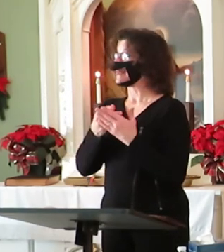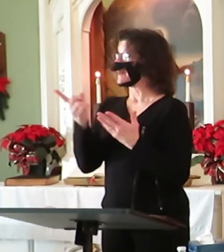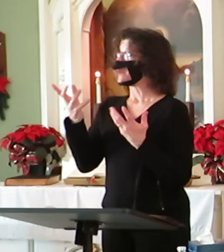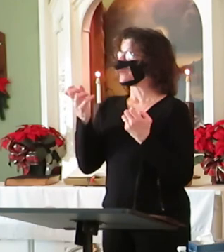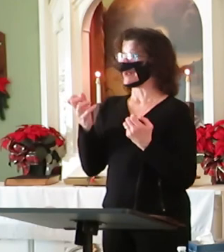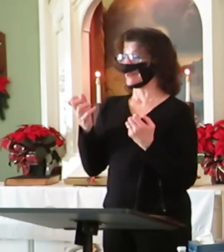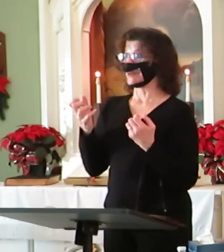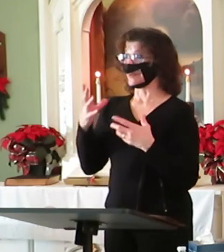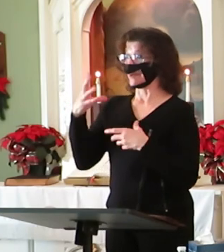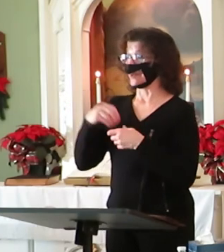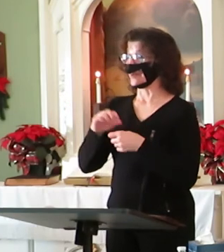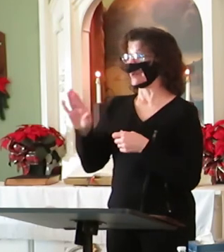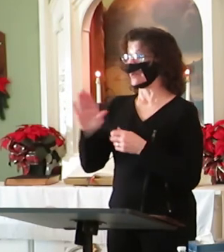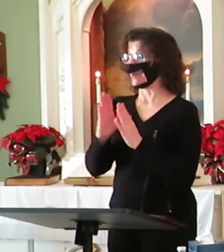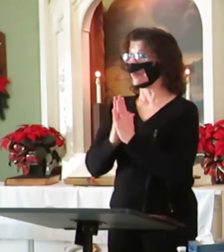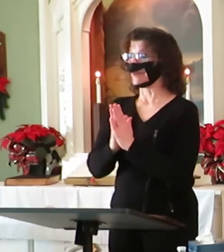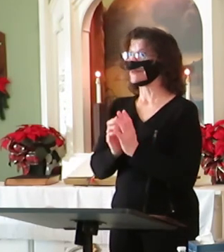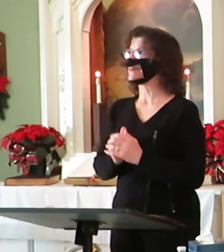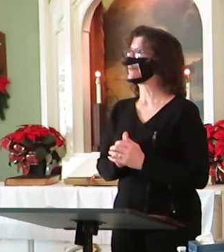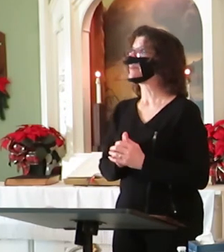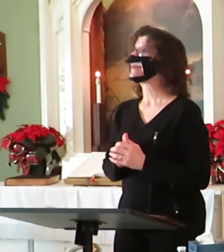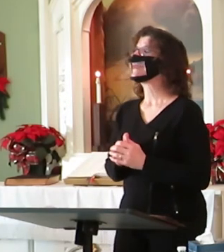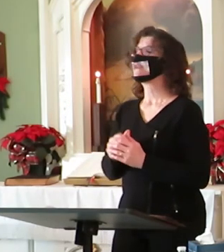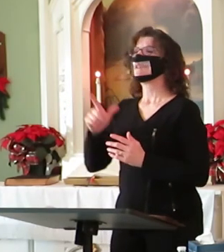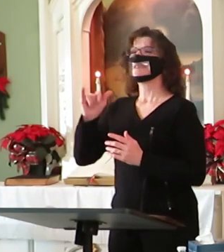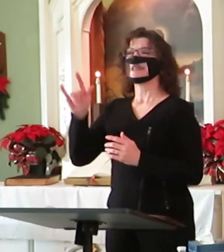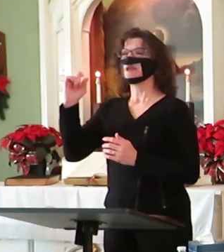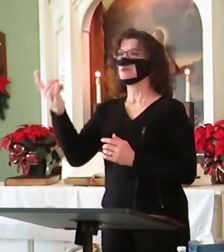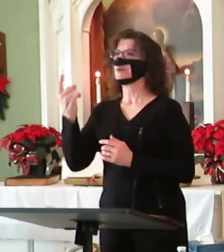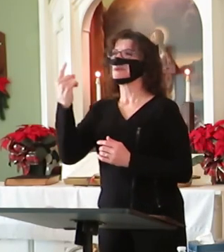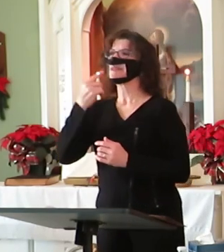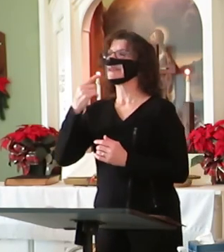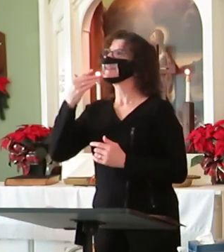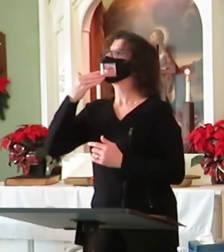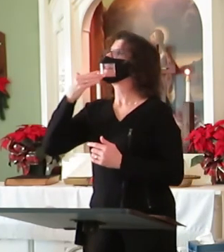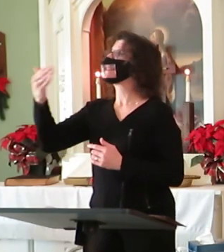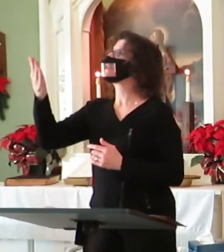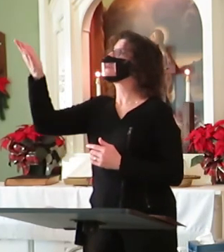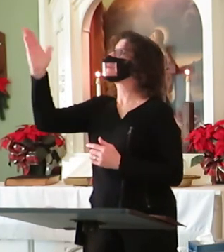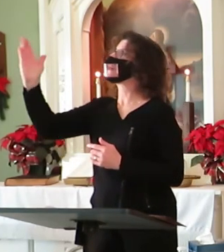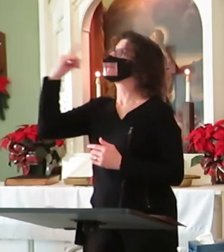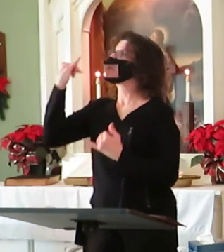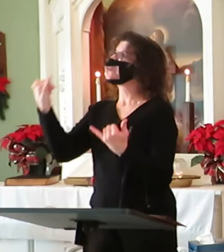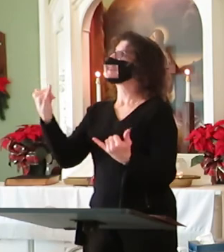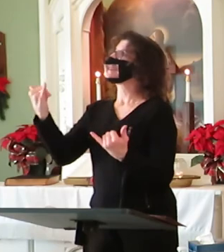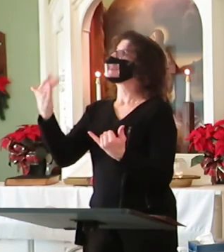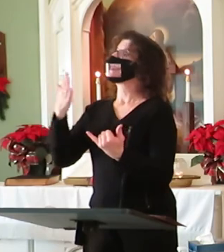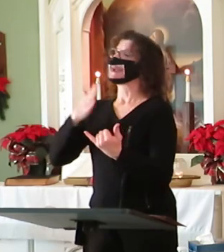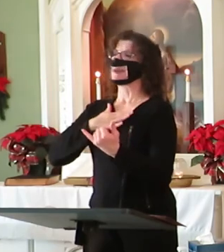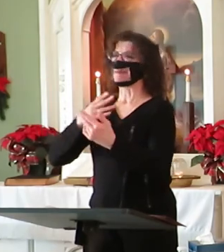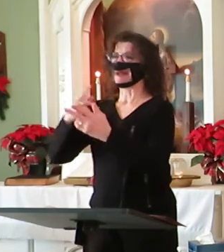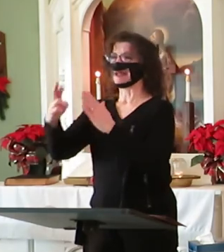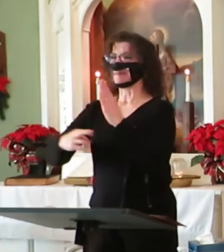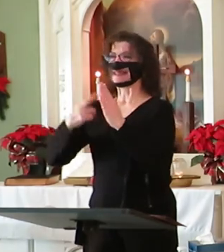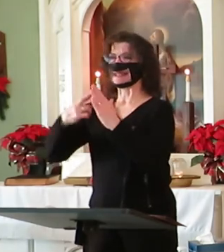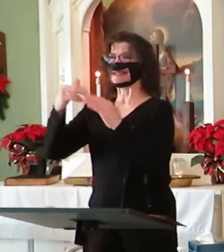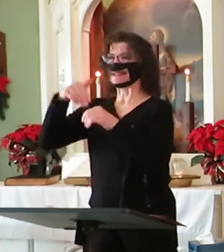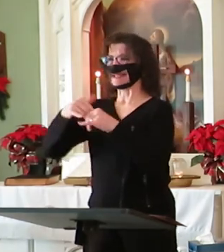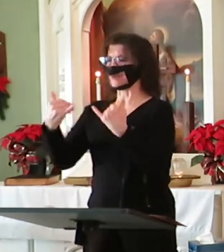up. He would just say, Thank you, God, for today and for my place within it. Amen. Amen.